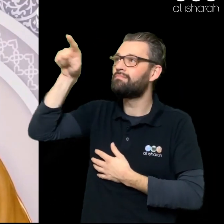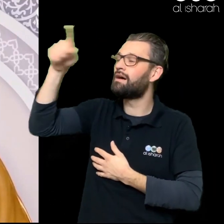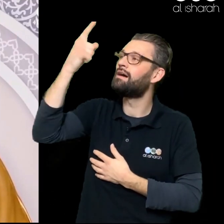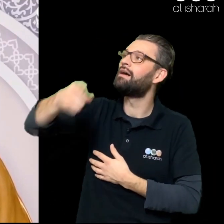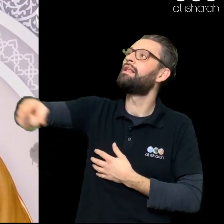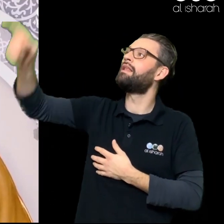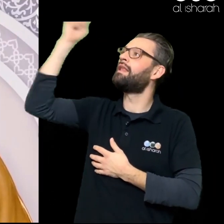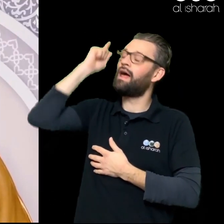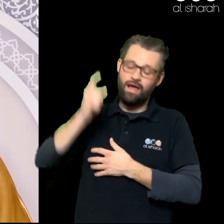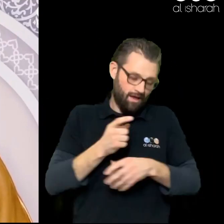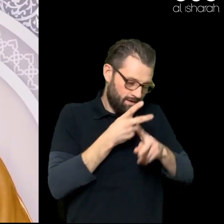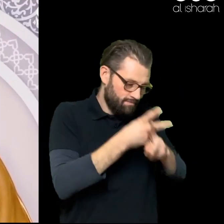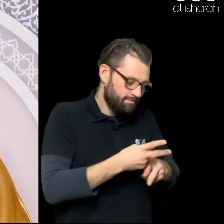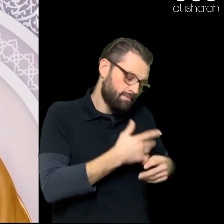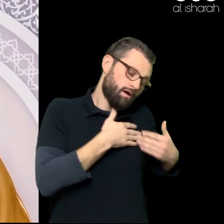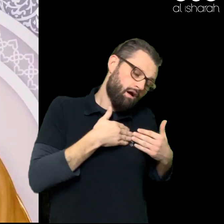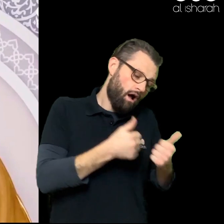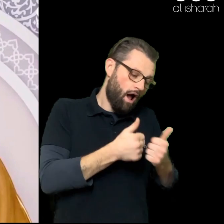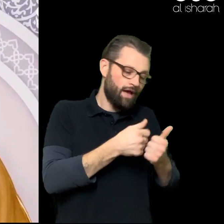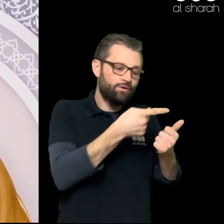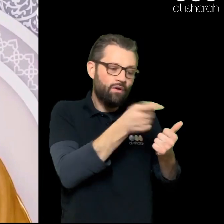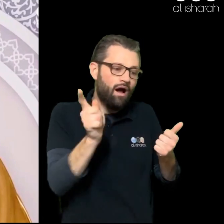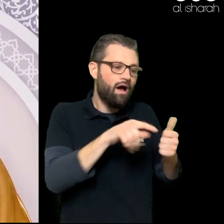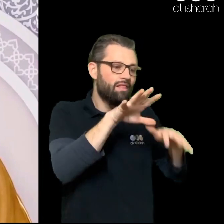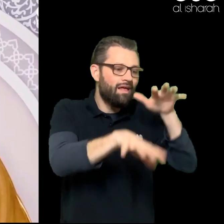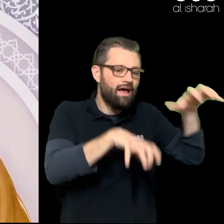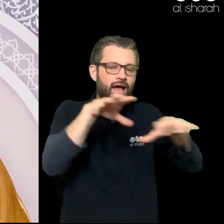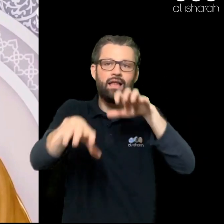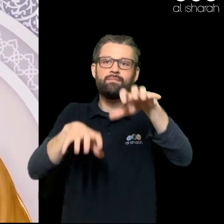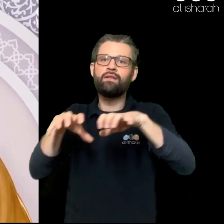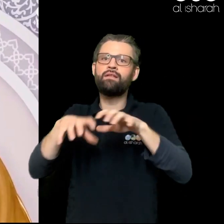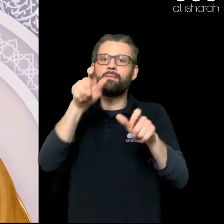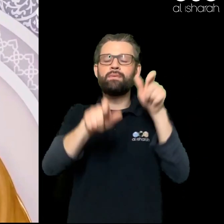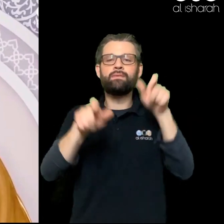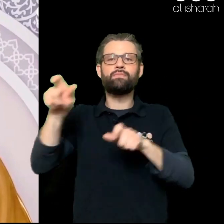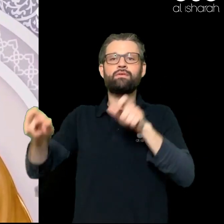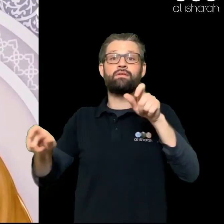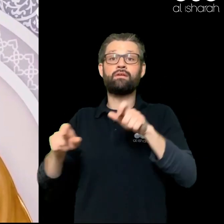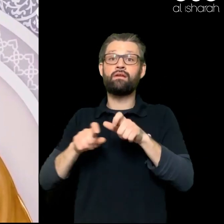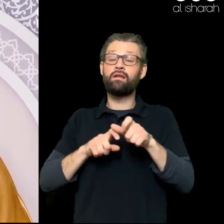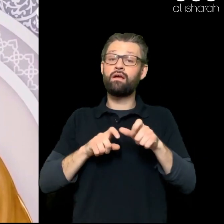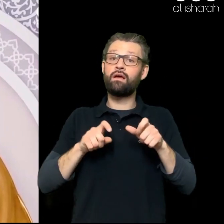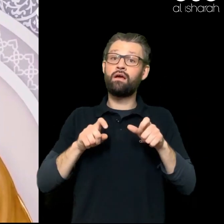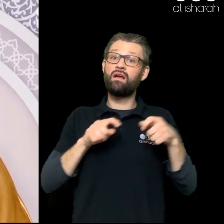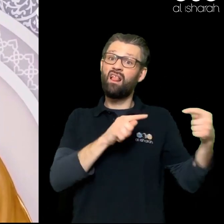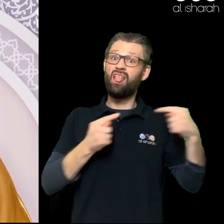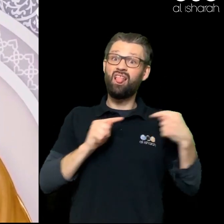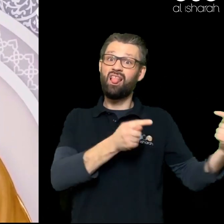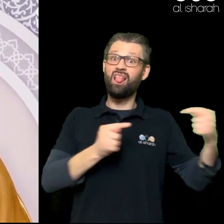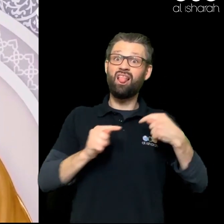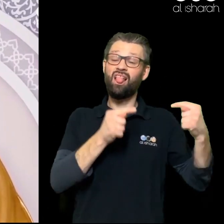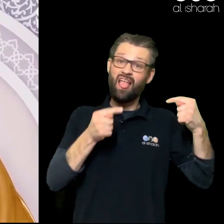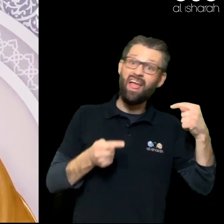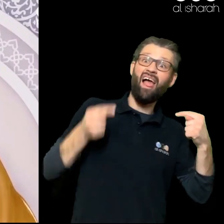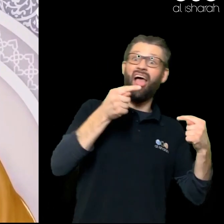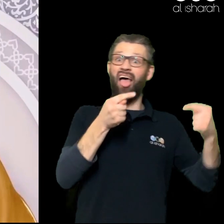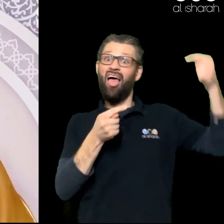goodness But at the same time It has come up With many challenges Some of them Have resulted in People taking Their own lives